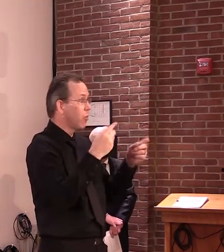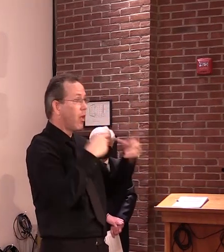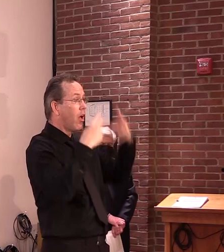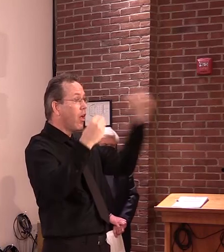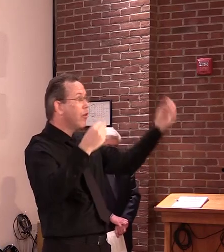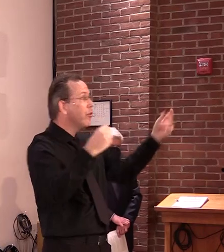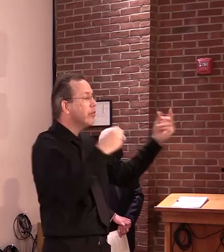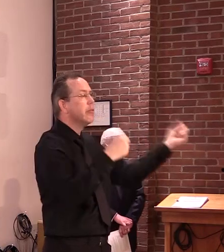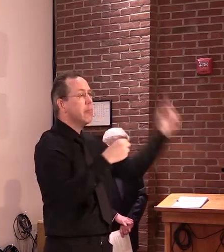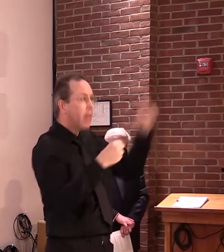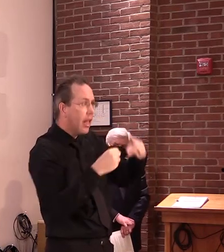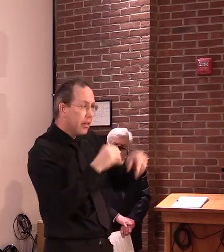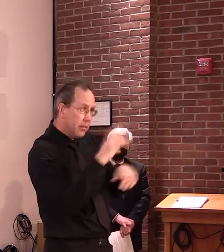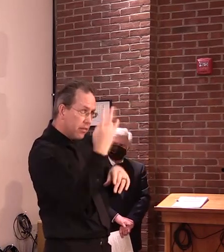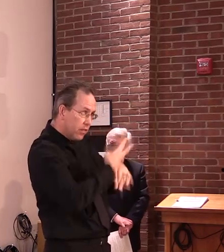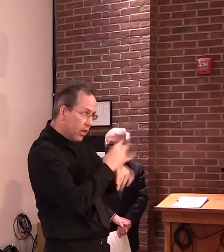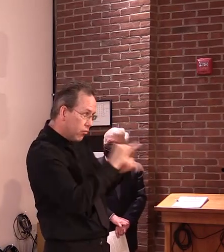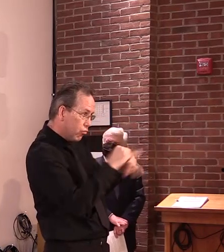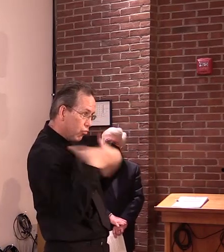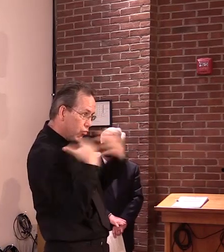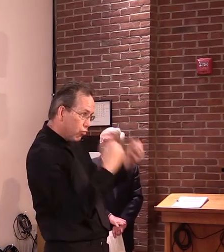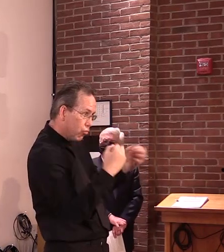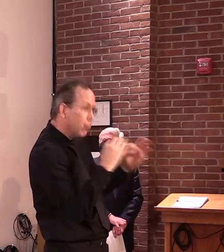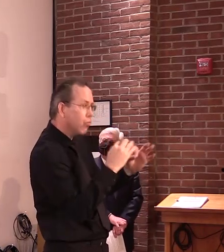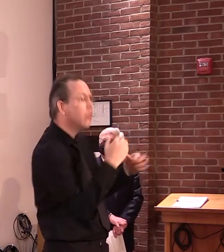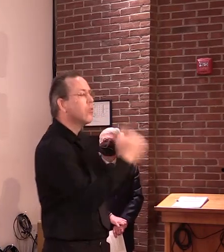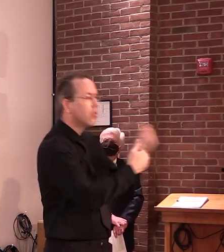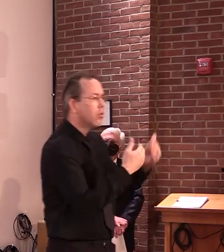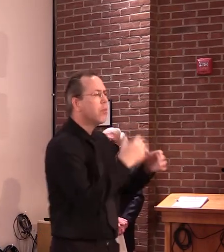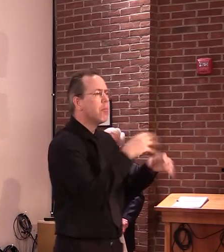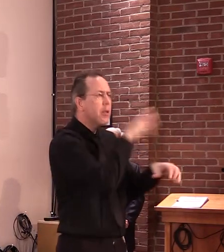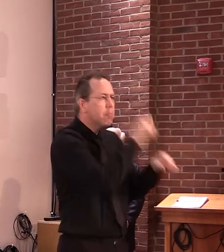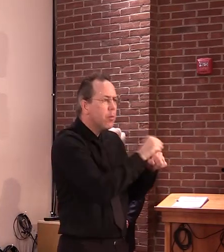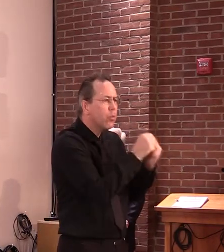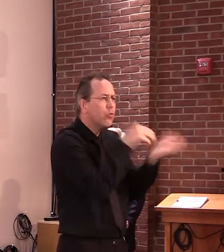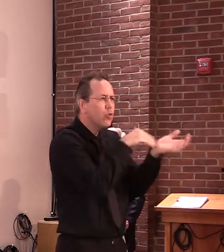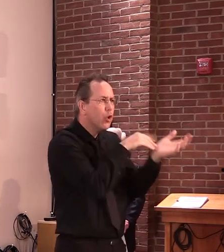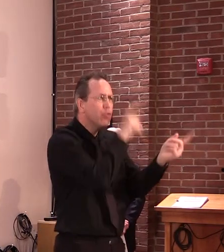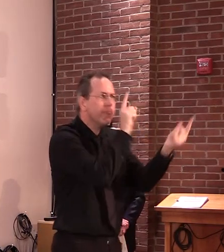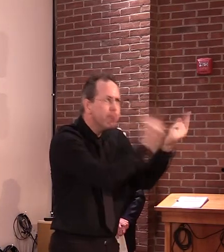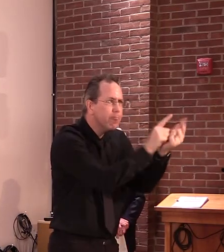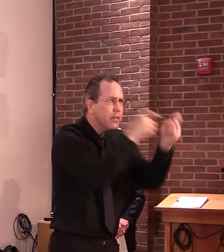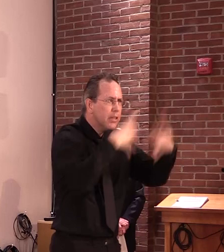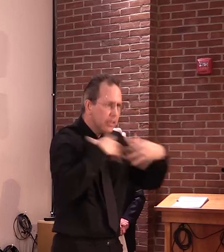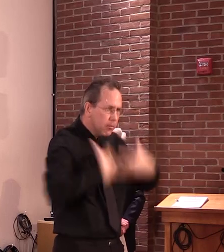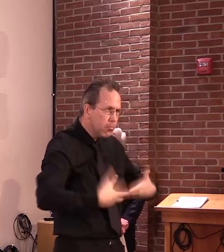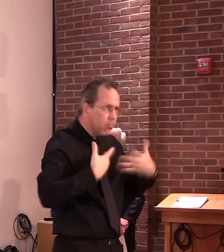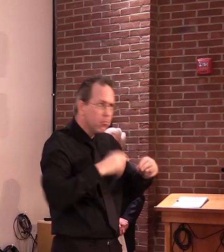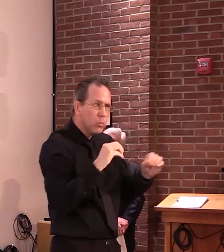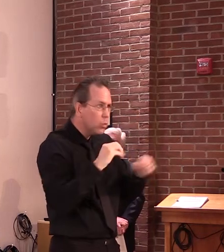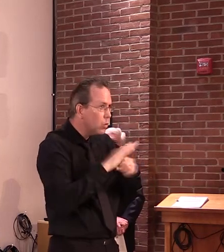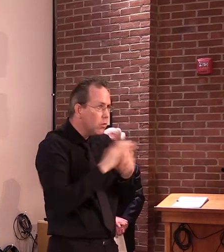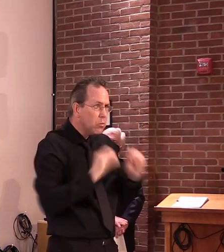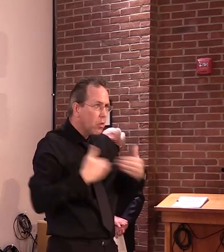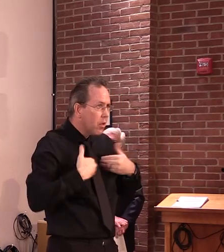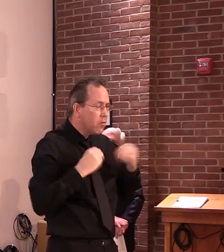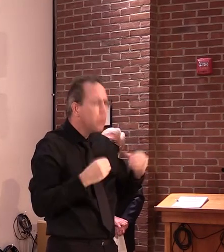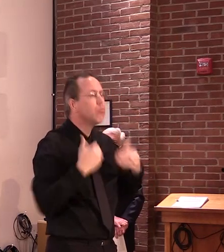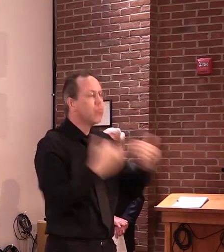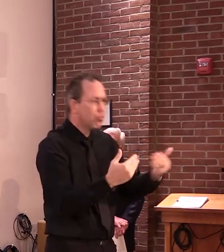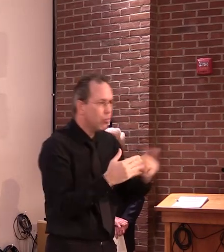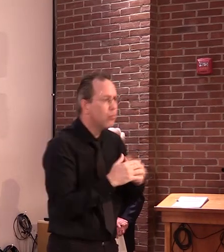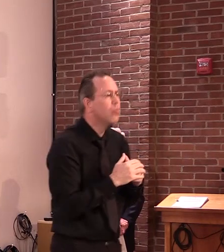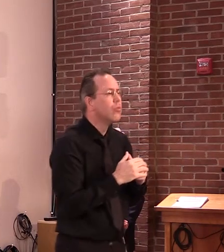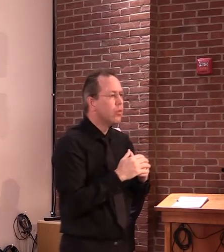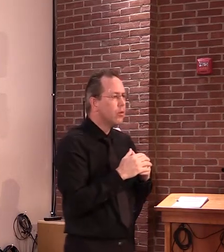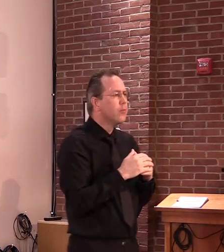Department of Human Resources is set up an online portal, humanresources.vermont.gov slash